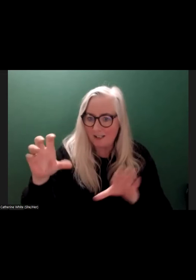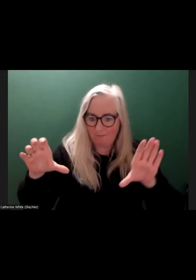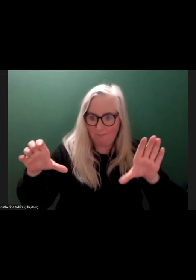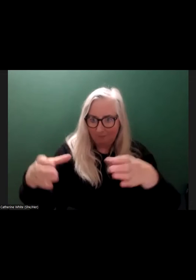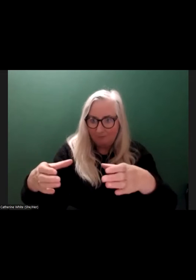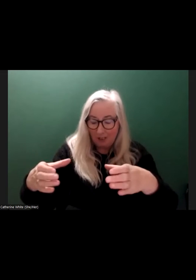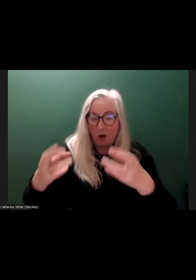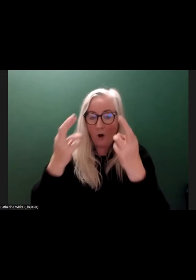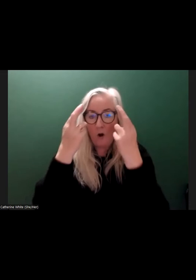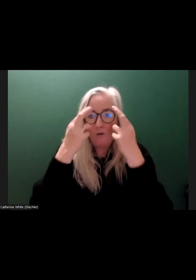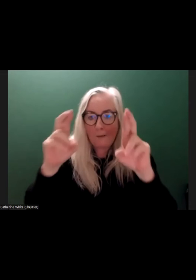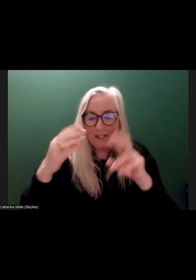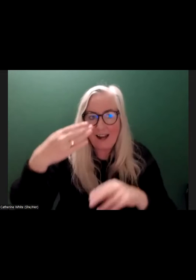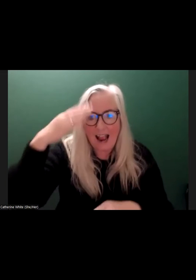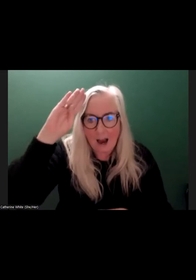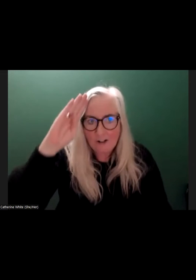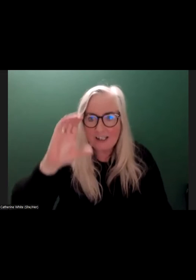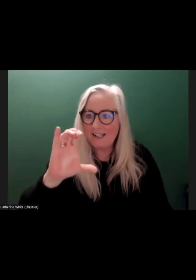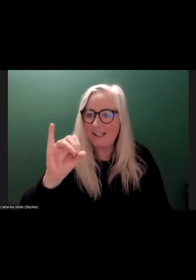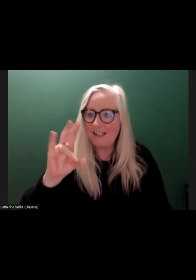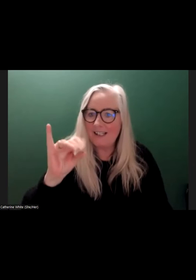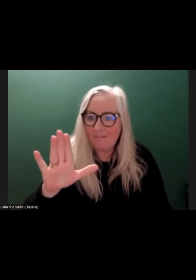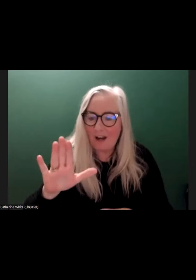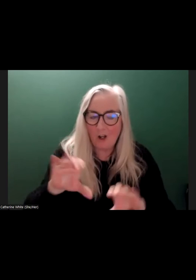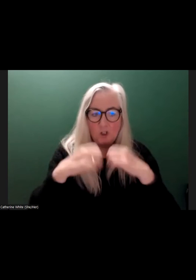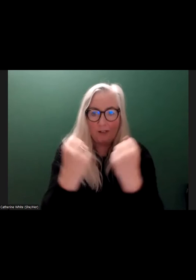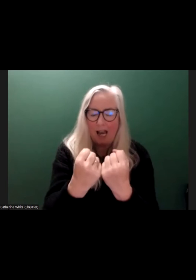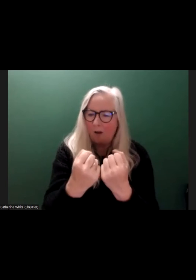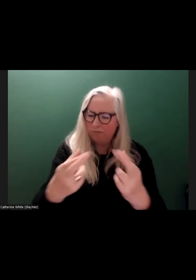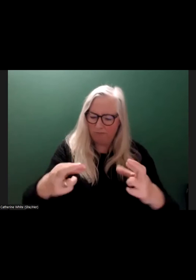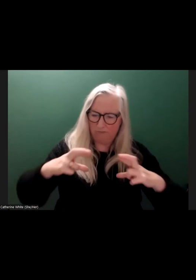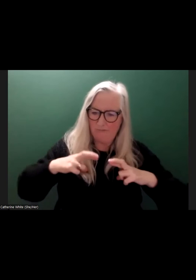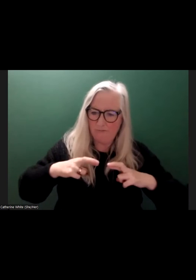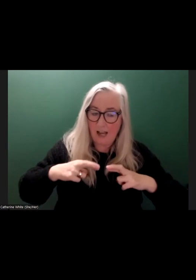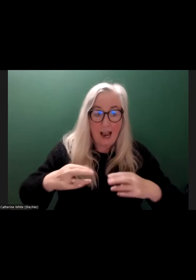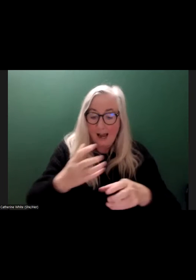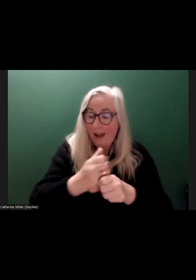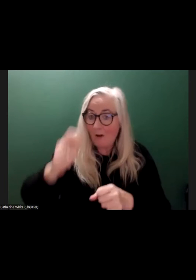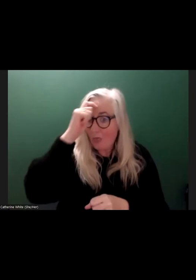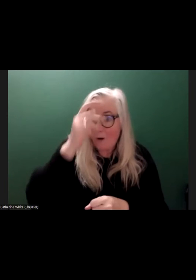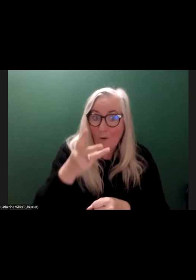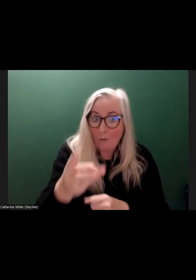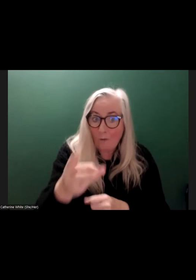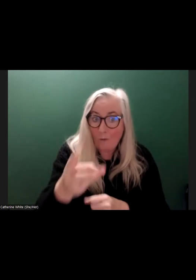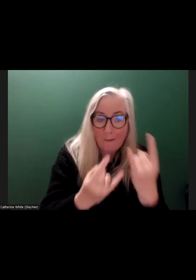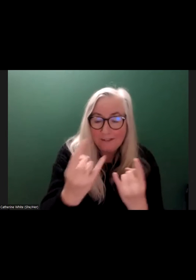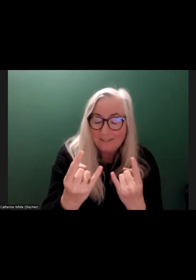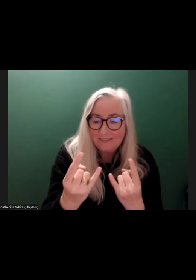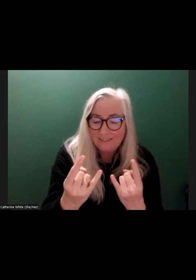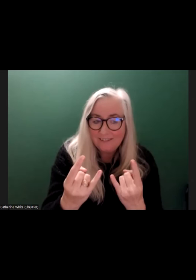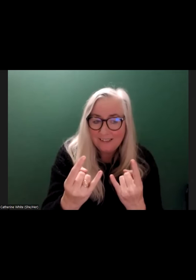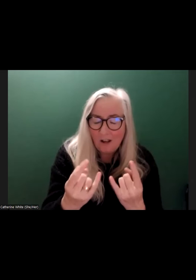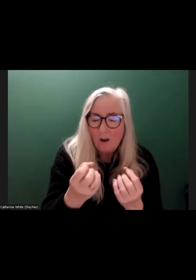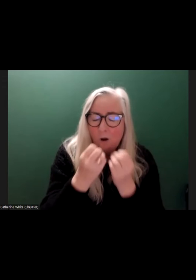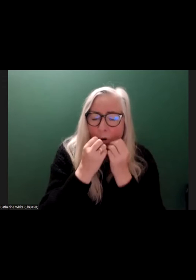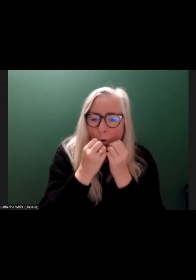represent Irish civil society. I was privileged to do that. I didn't think it would happen. And, you know, it was a